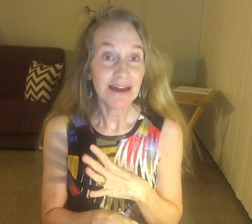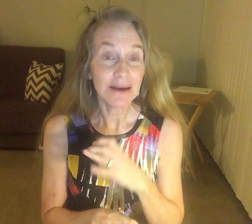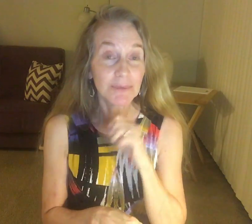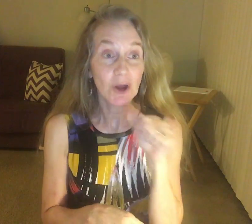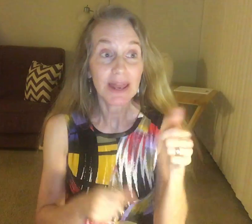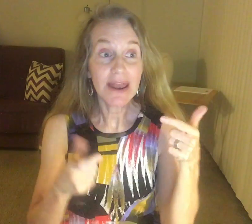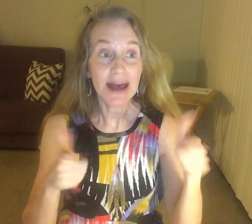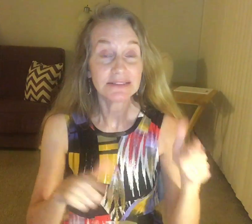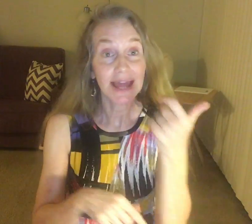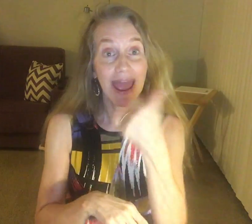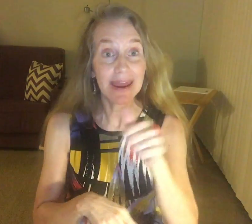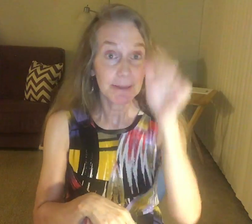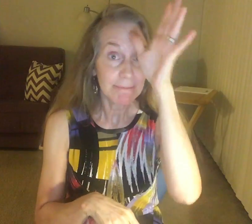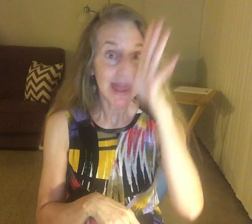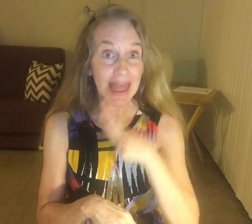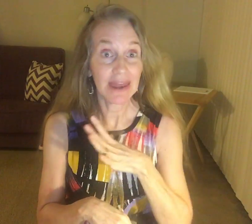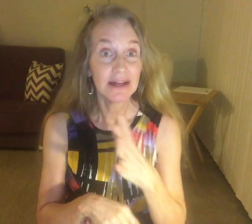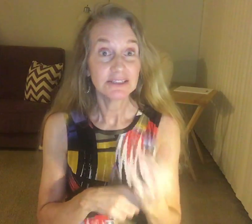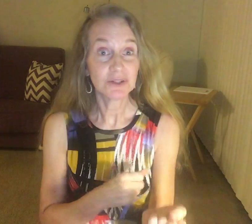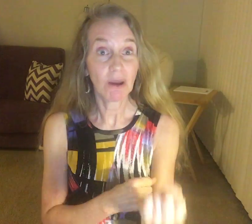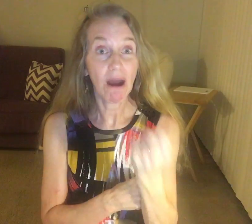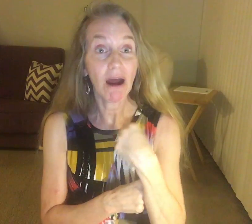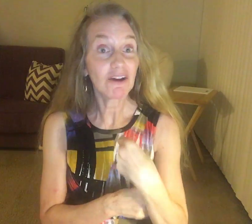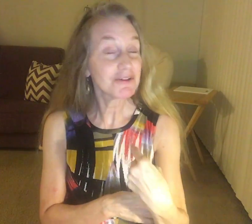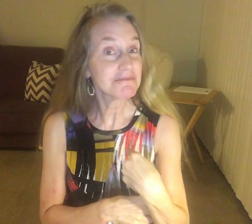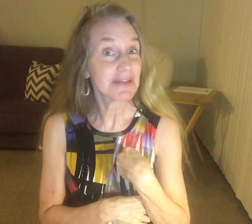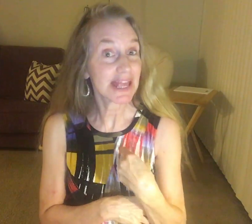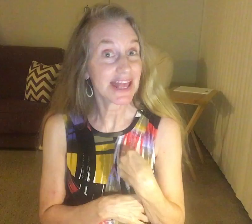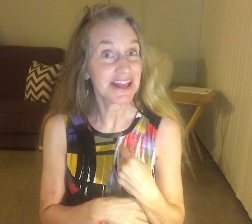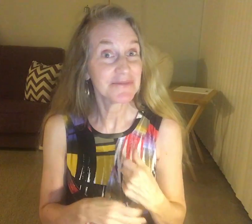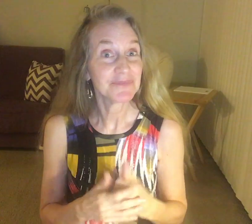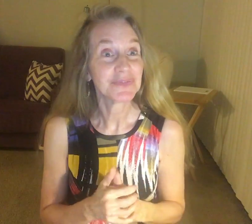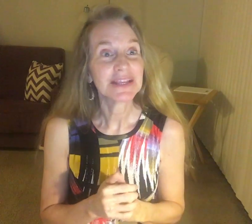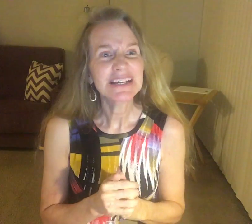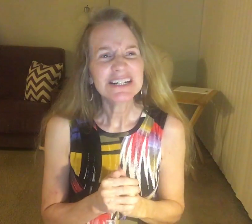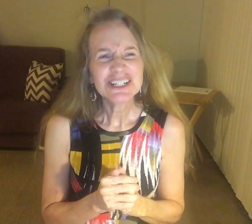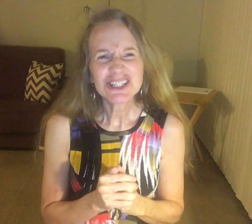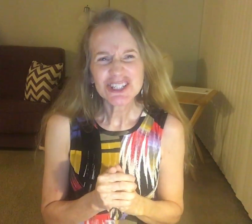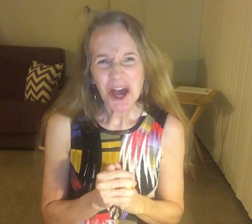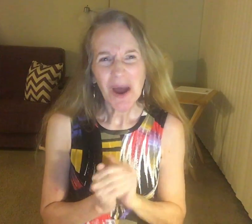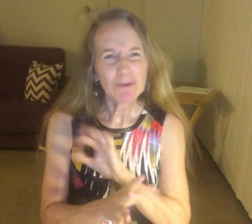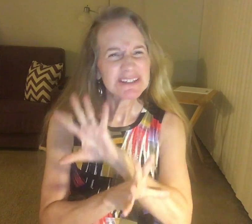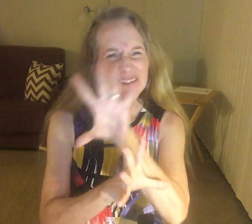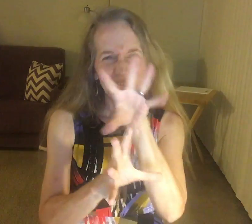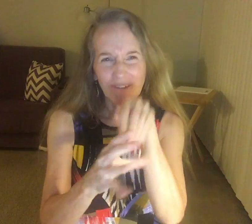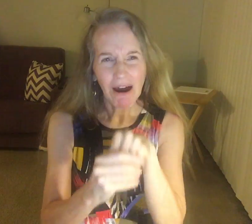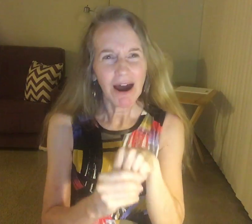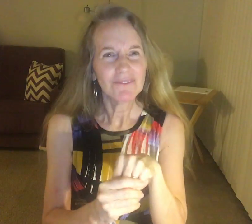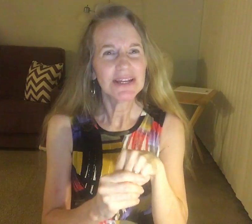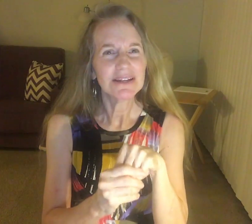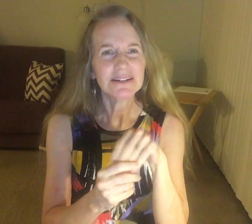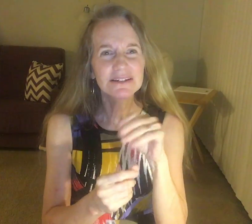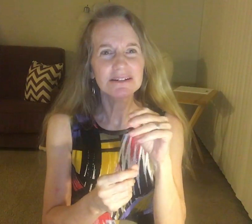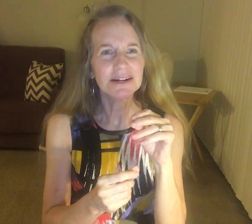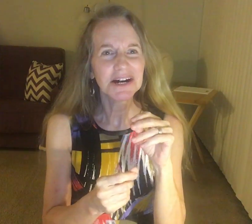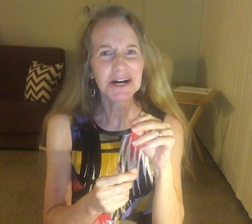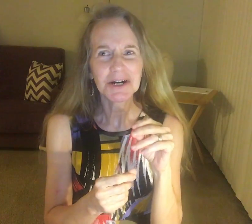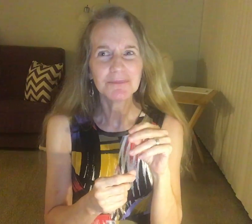I'm going to let a man to conquer me in. So he saw me, um,